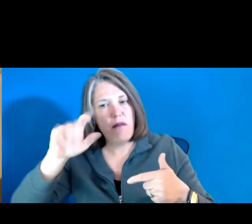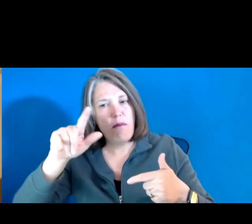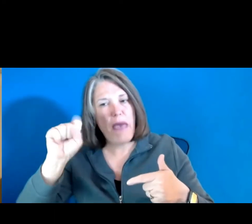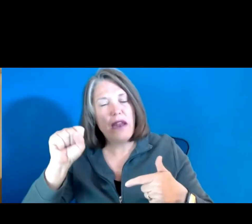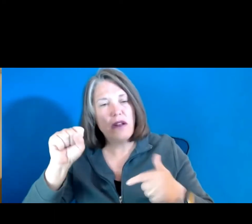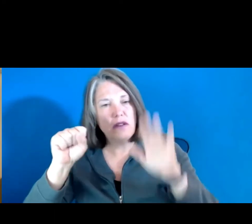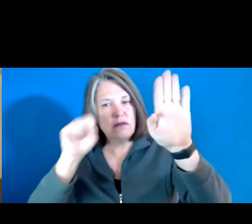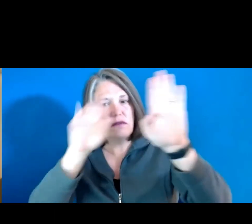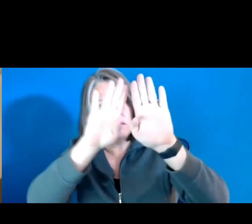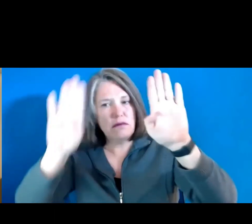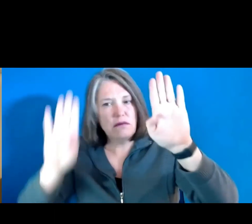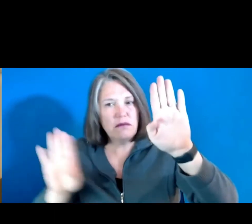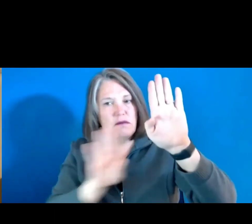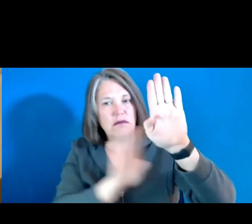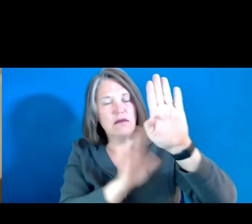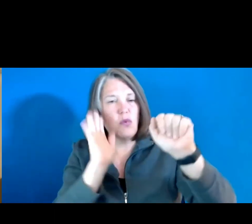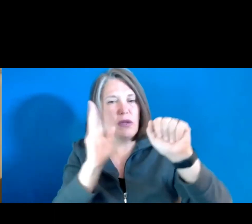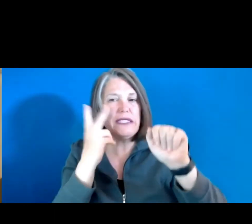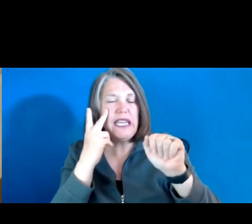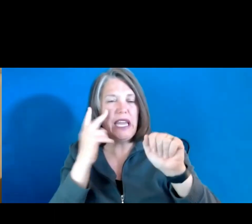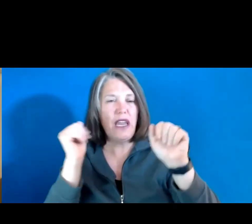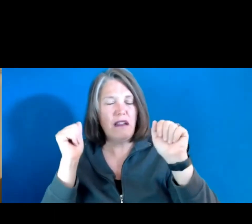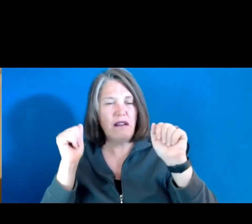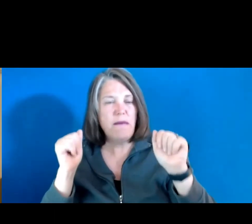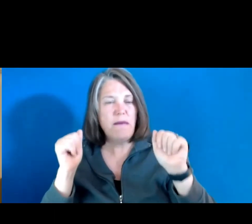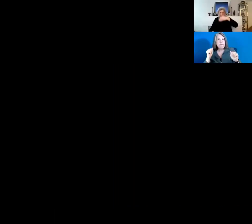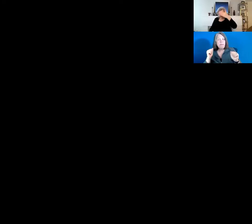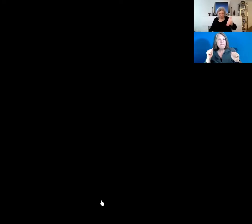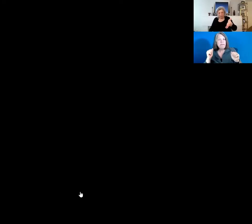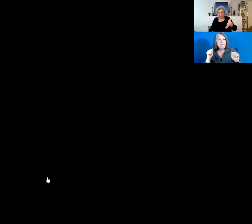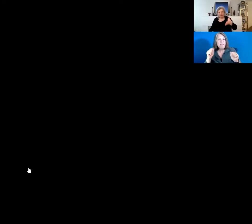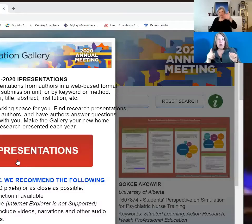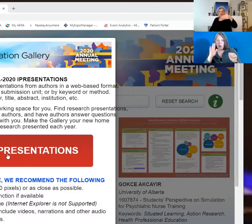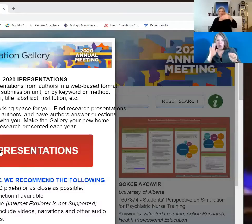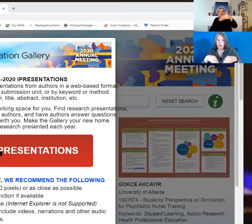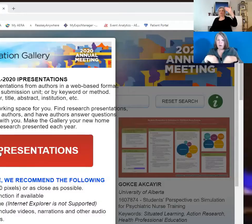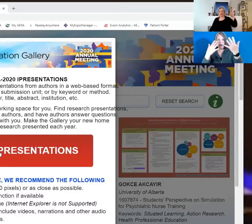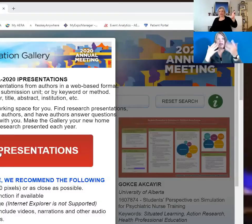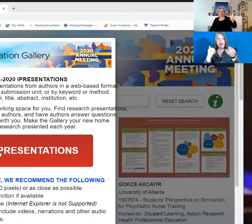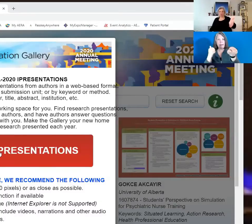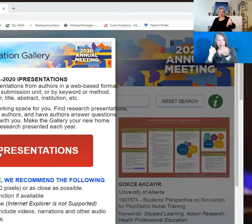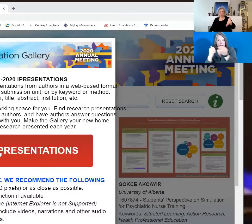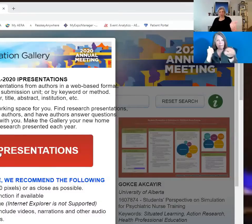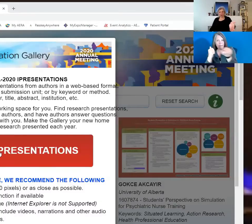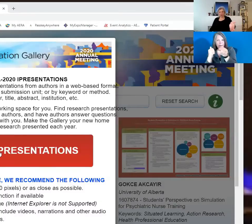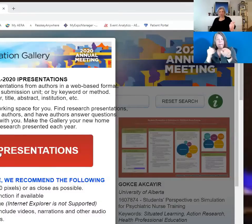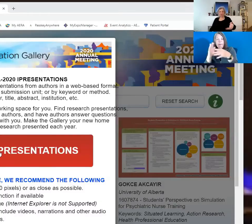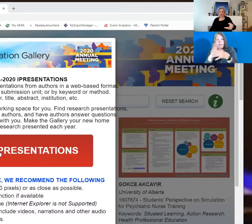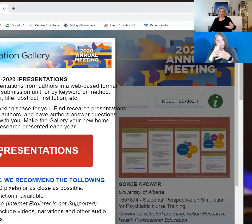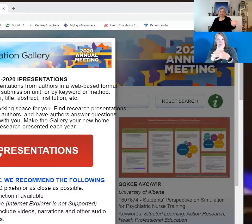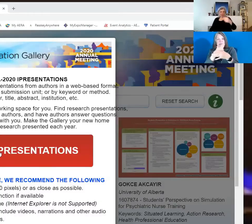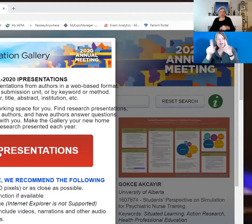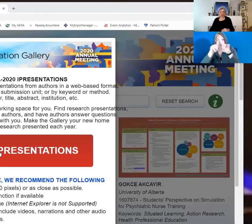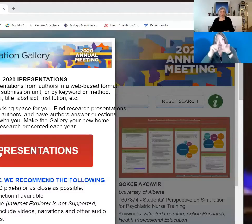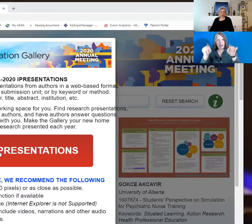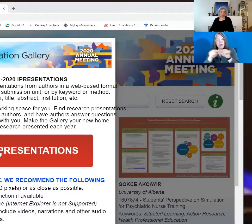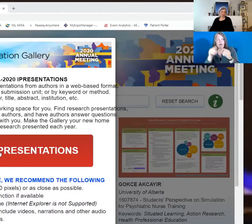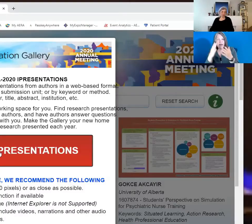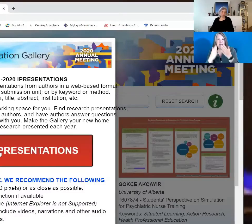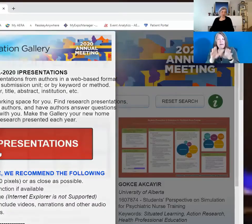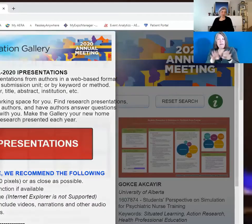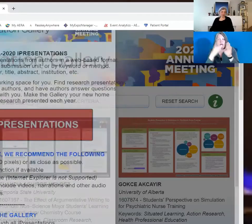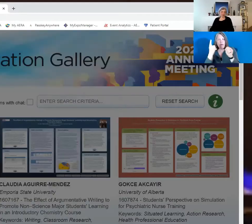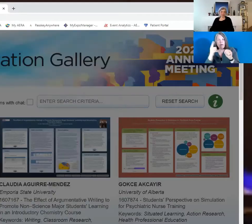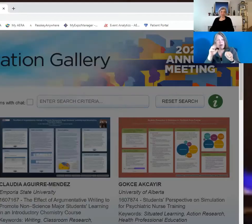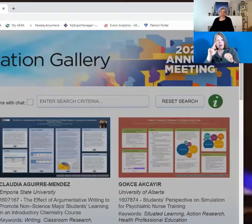whether you've, whether you've, you'll bring it up in the same shared screen mode, and maybe open one,